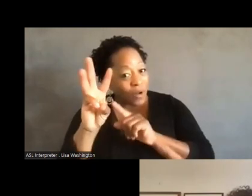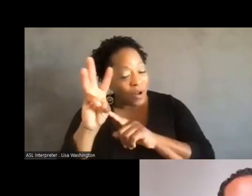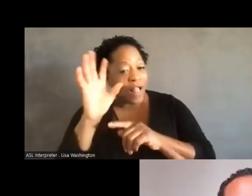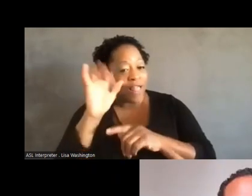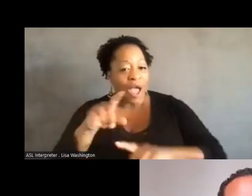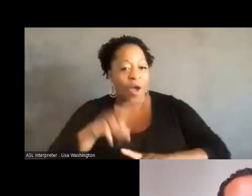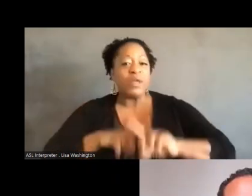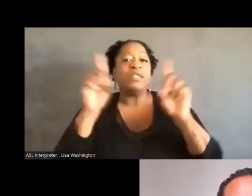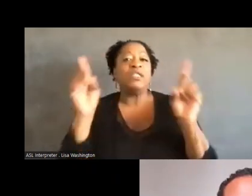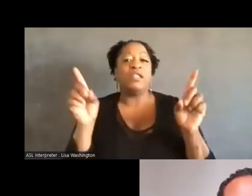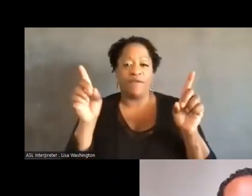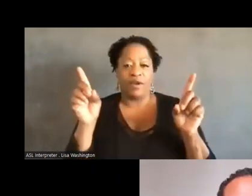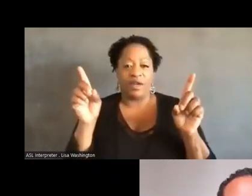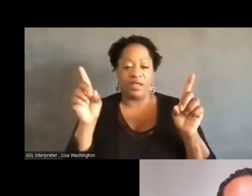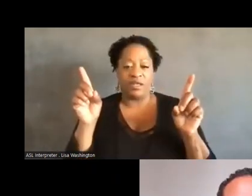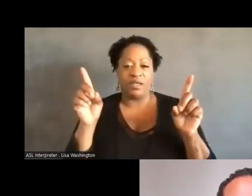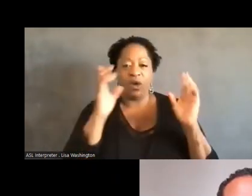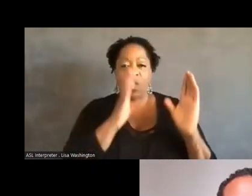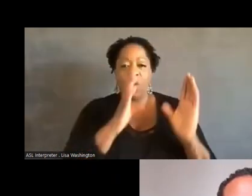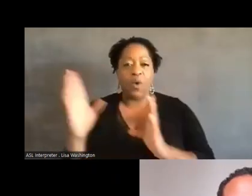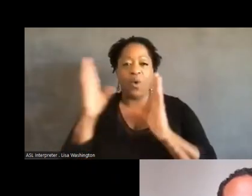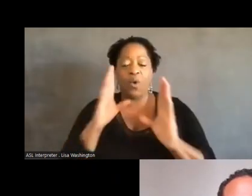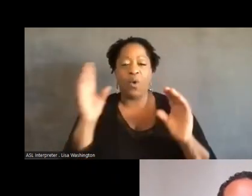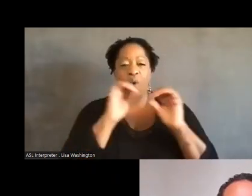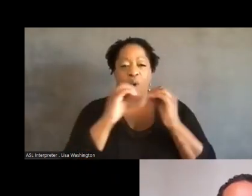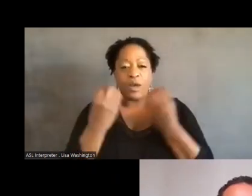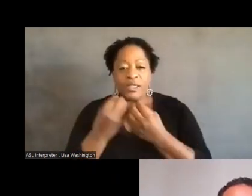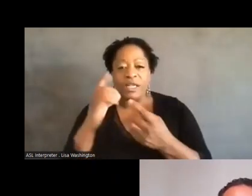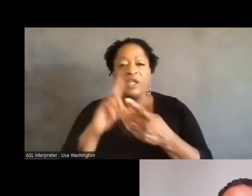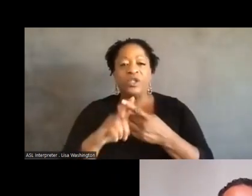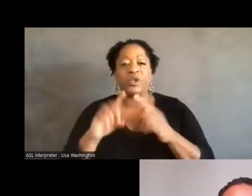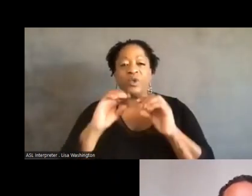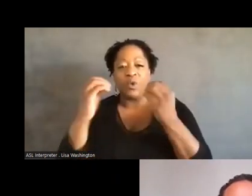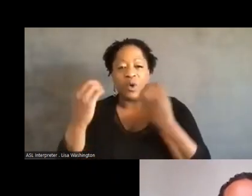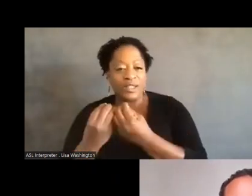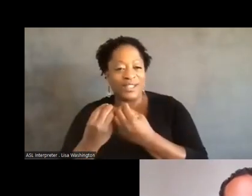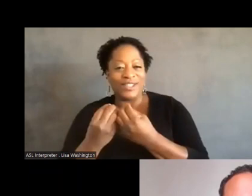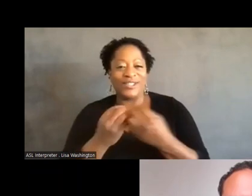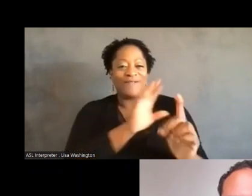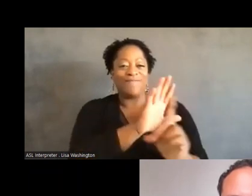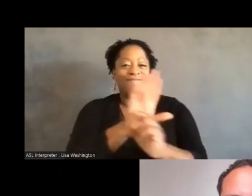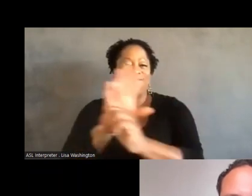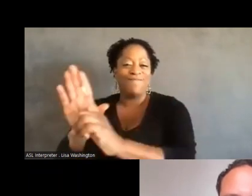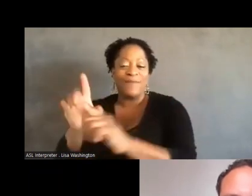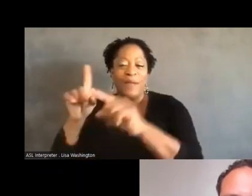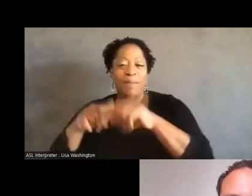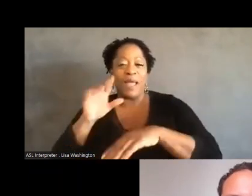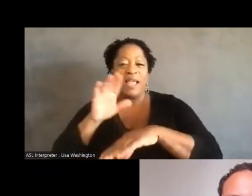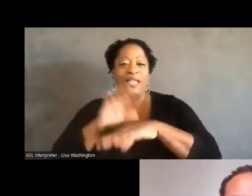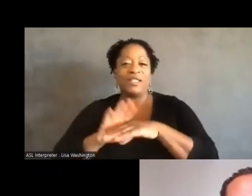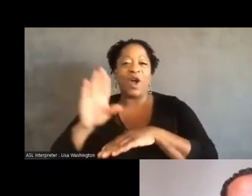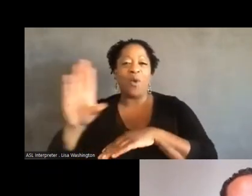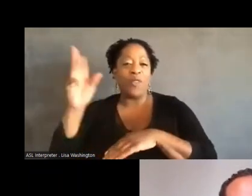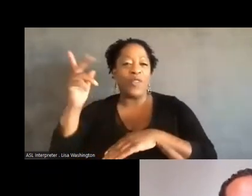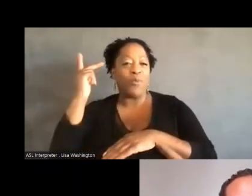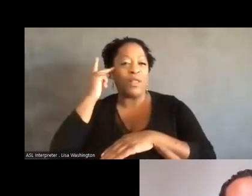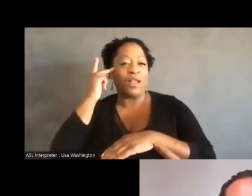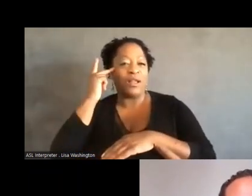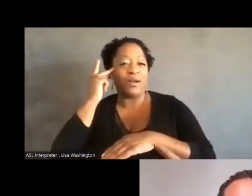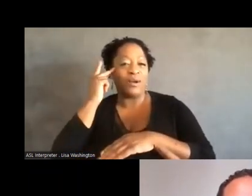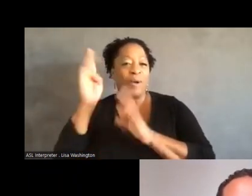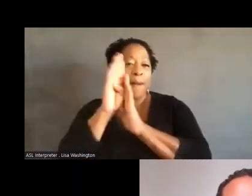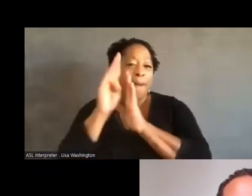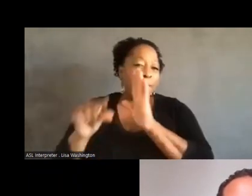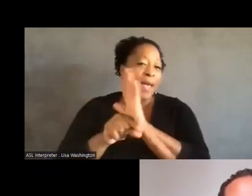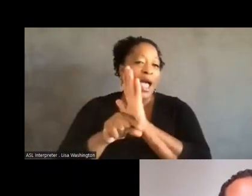organization to organization, um, based on what the political orientation was. Right. So